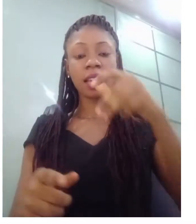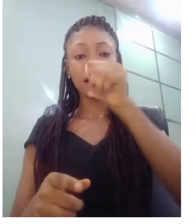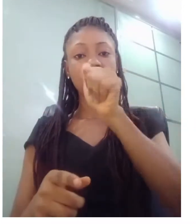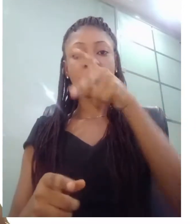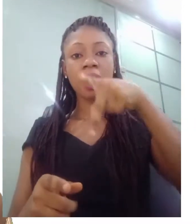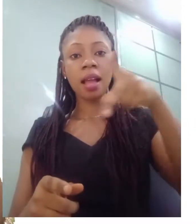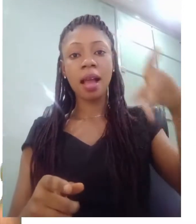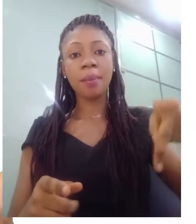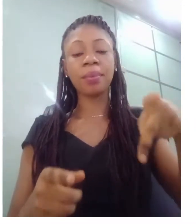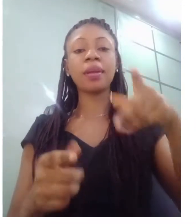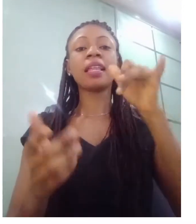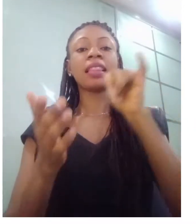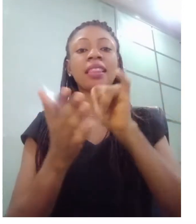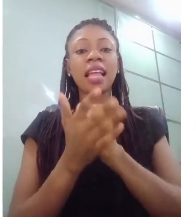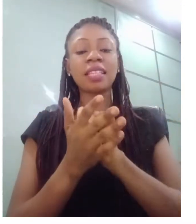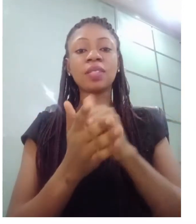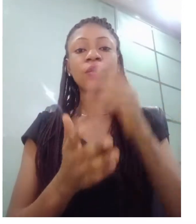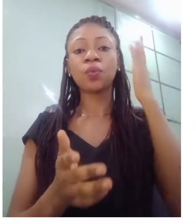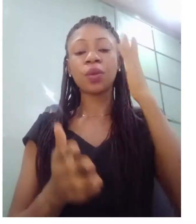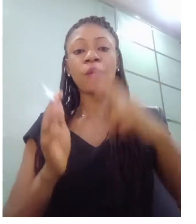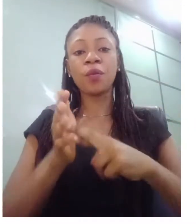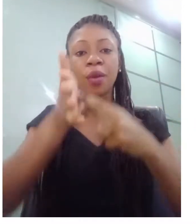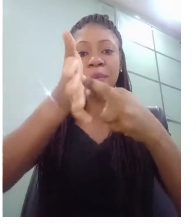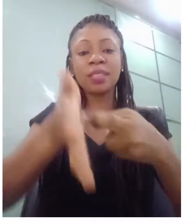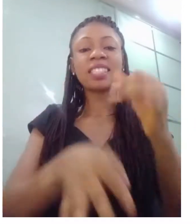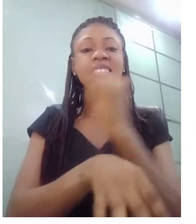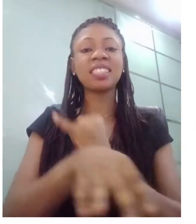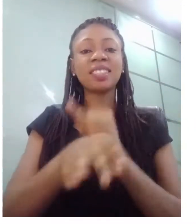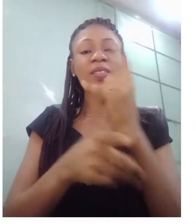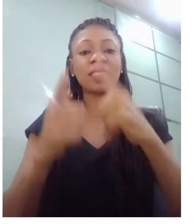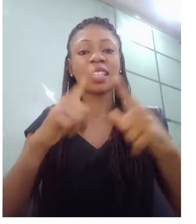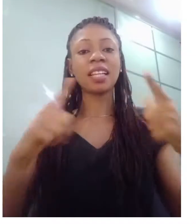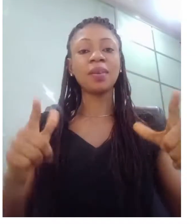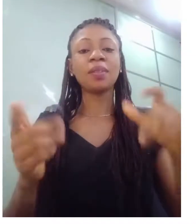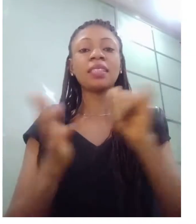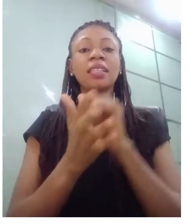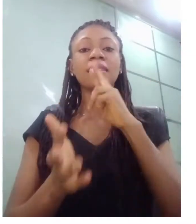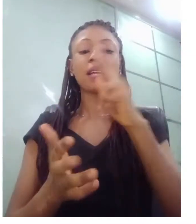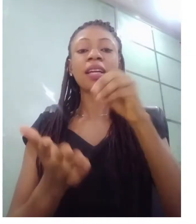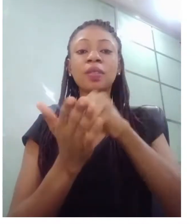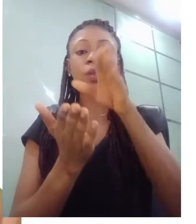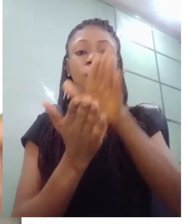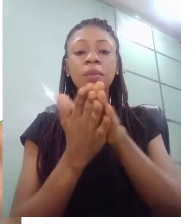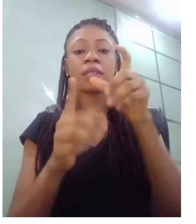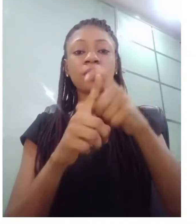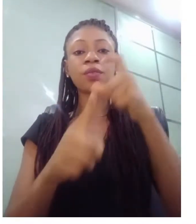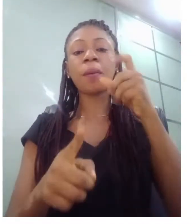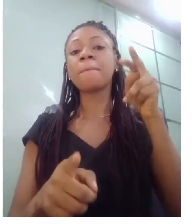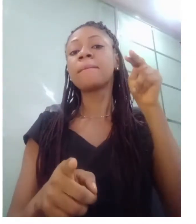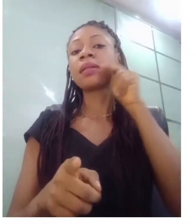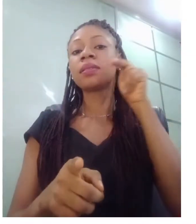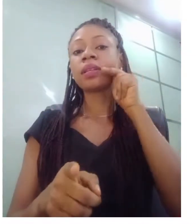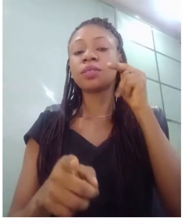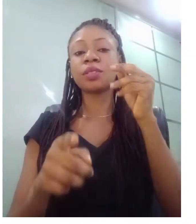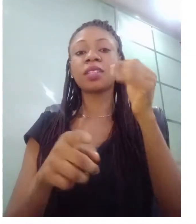indigenous sign languages that are documented from nigerian indigenous deaf communities we are so